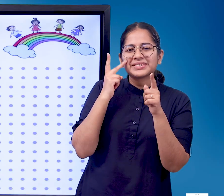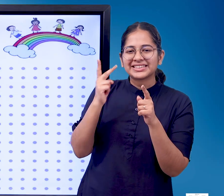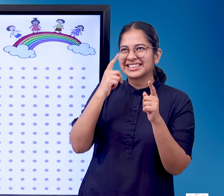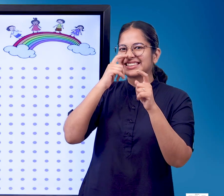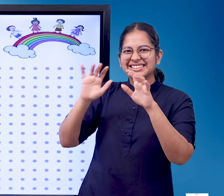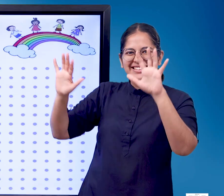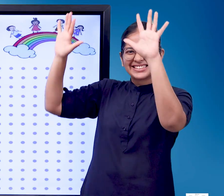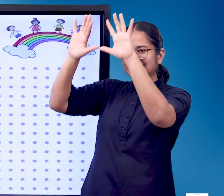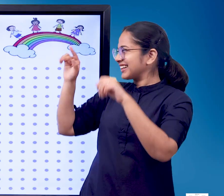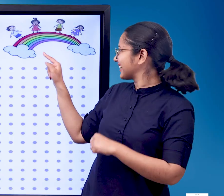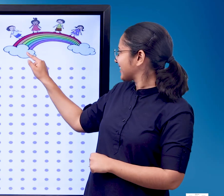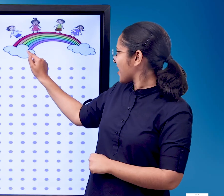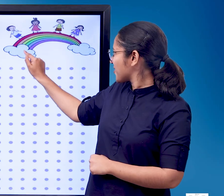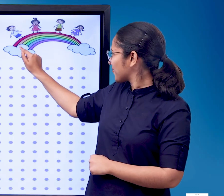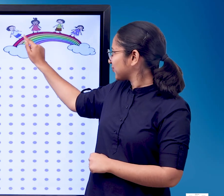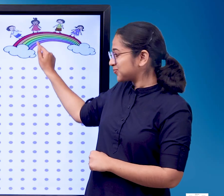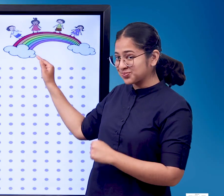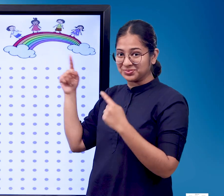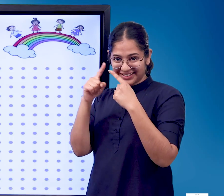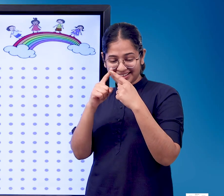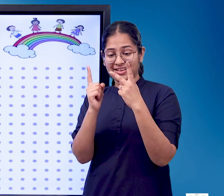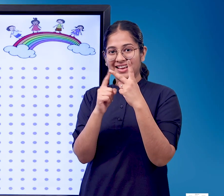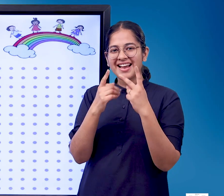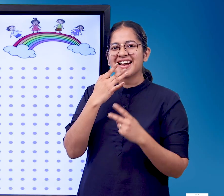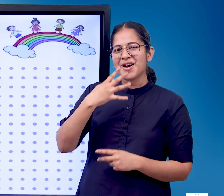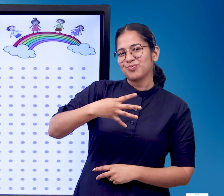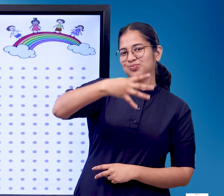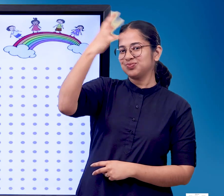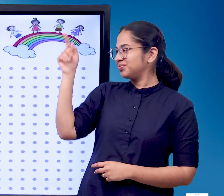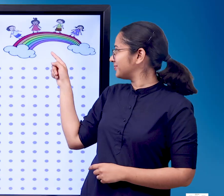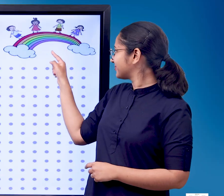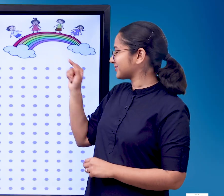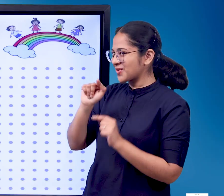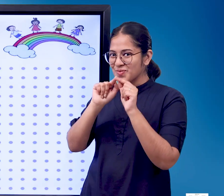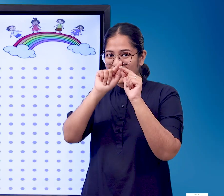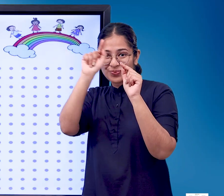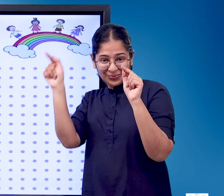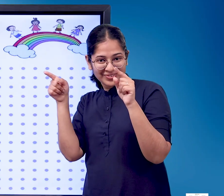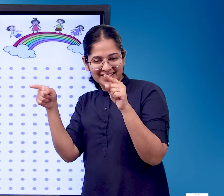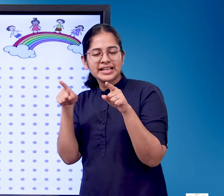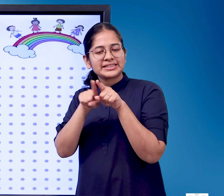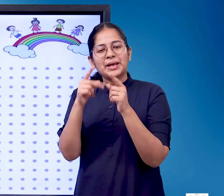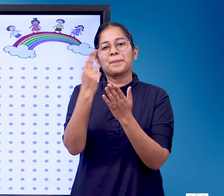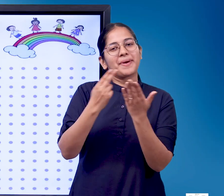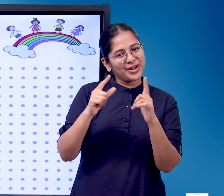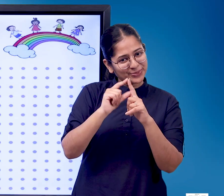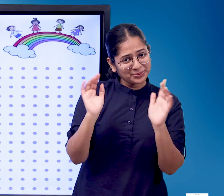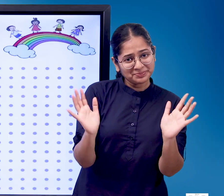Here we see a cluster of dots once again A shape of a flower has been made tracing